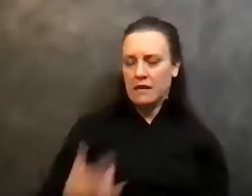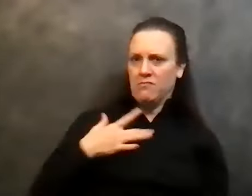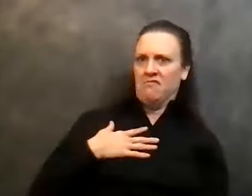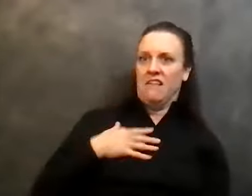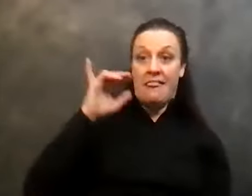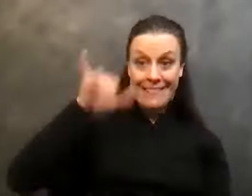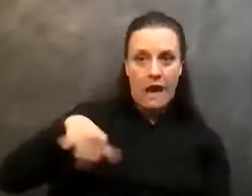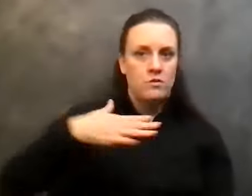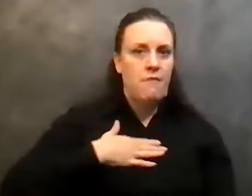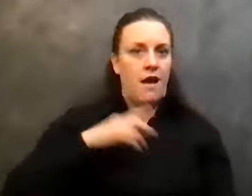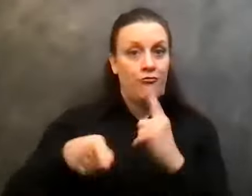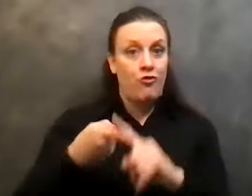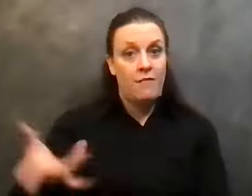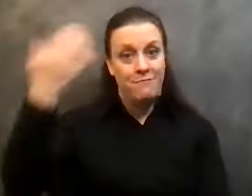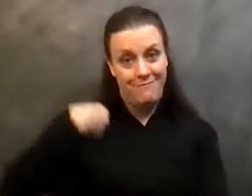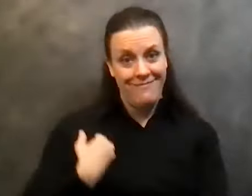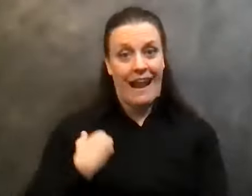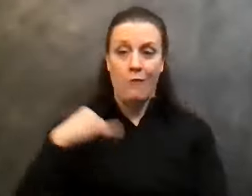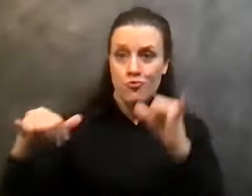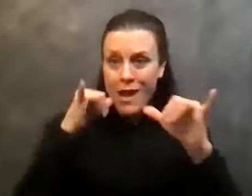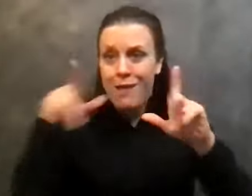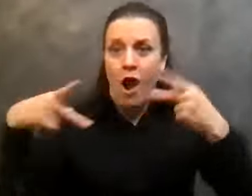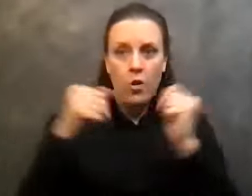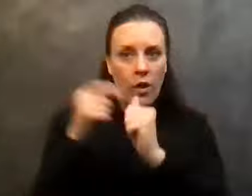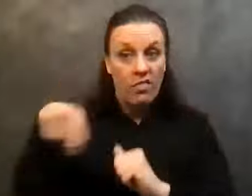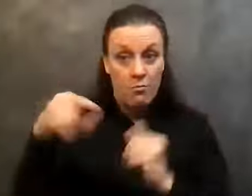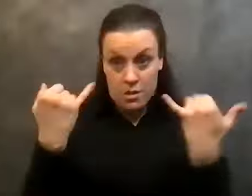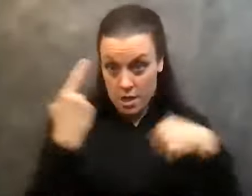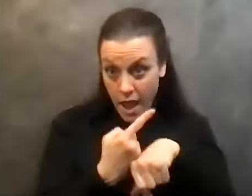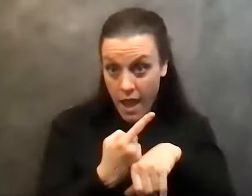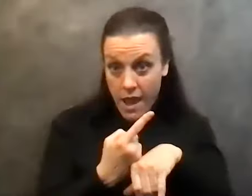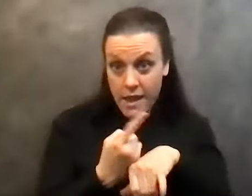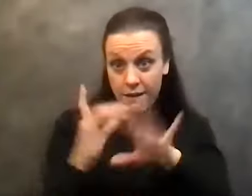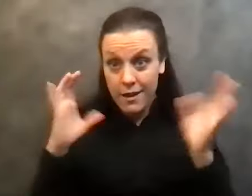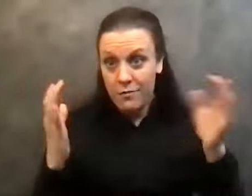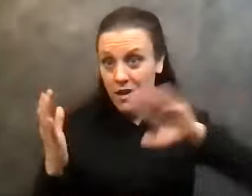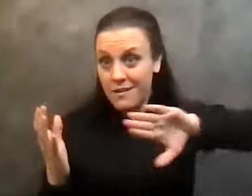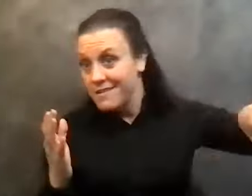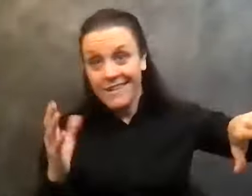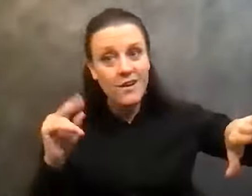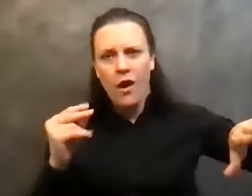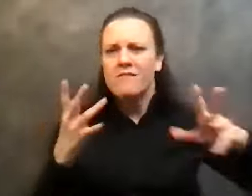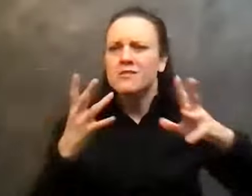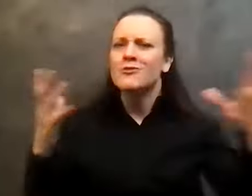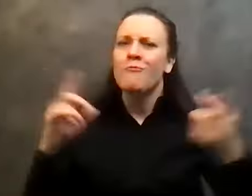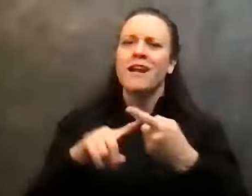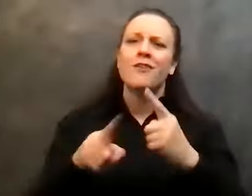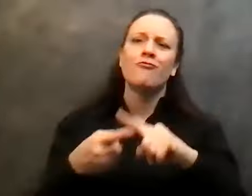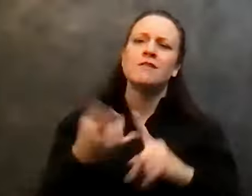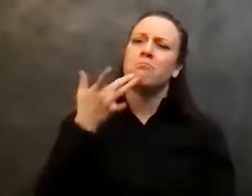and partying with, you know, today, today I I've got, I've got a ton of friends and I'm really, really blessed. You know, some